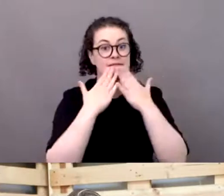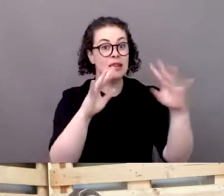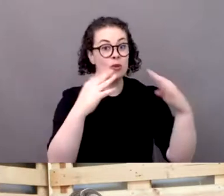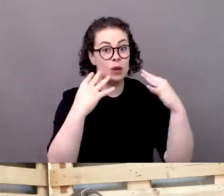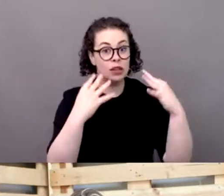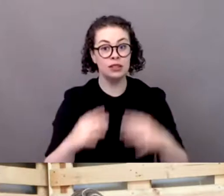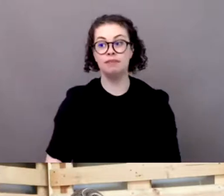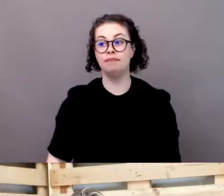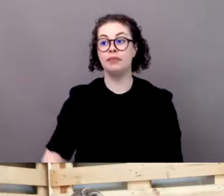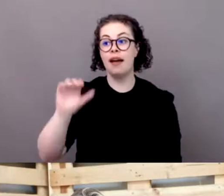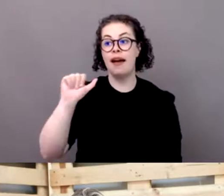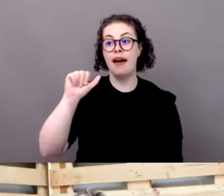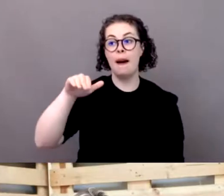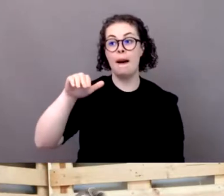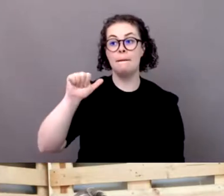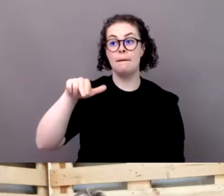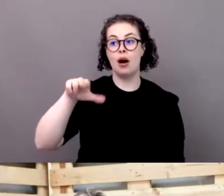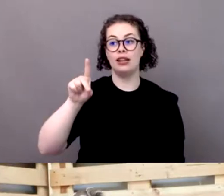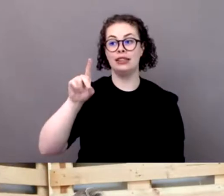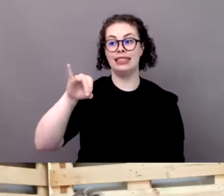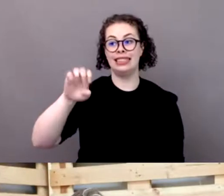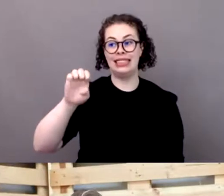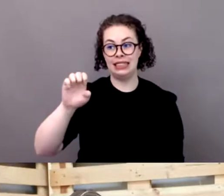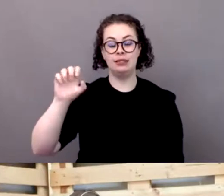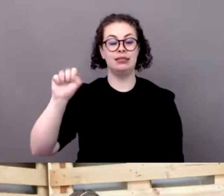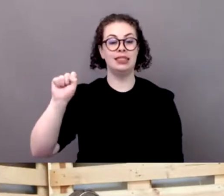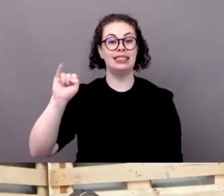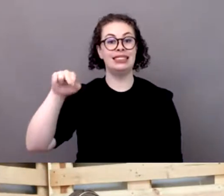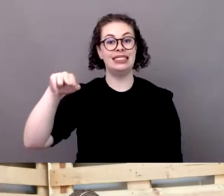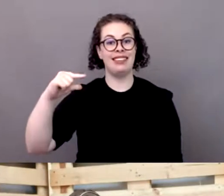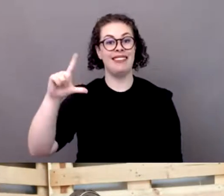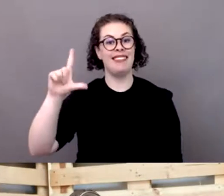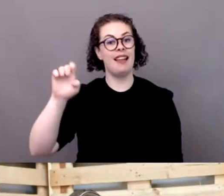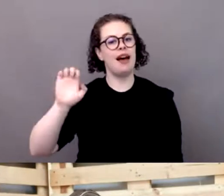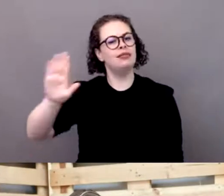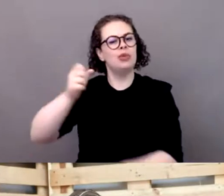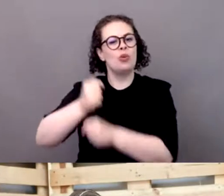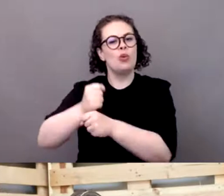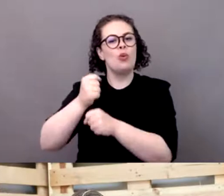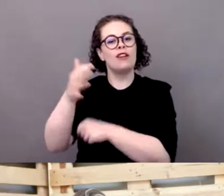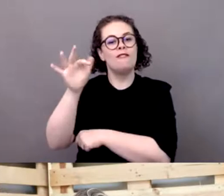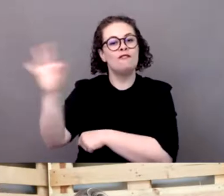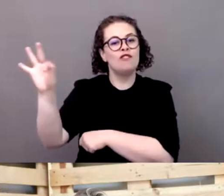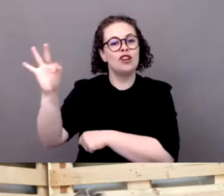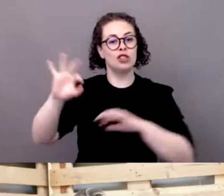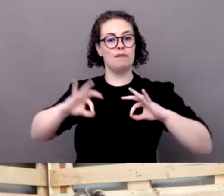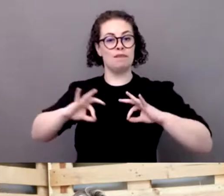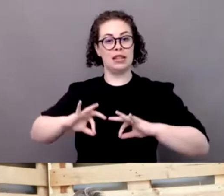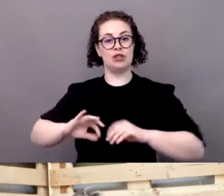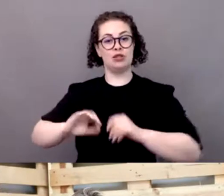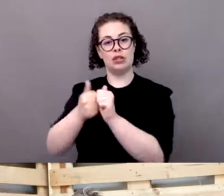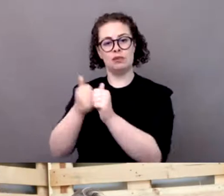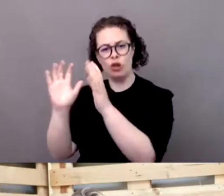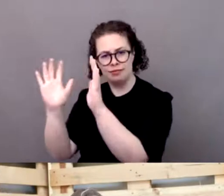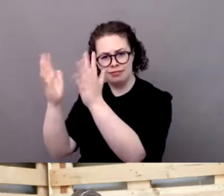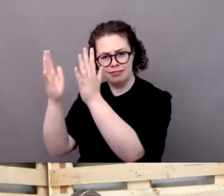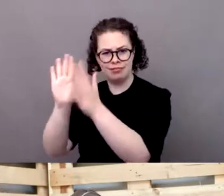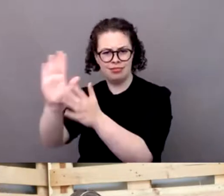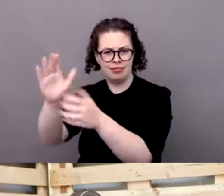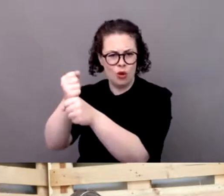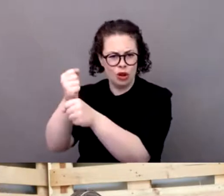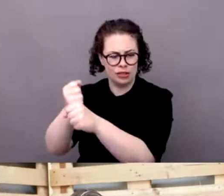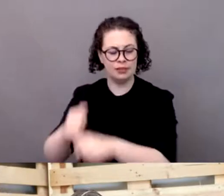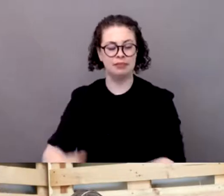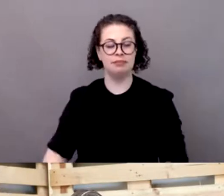sangla from the ministry of sports the french ministry of sport warm warm thank you to